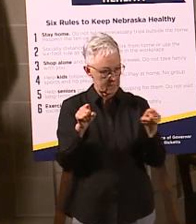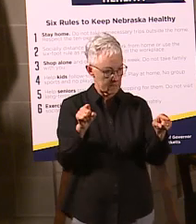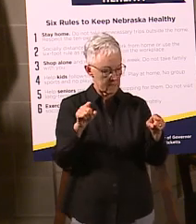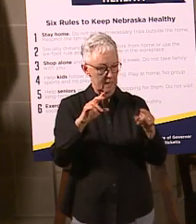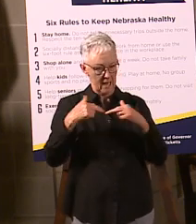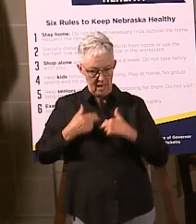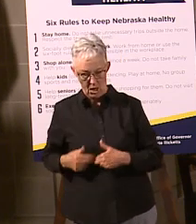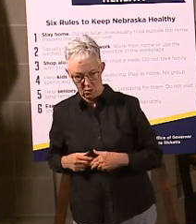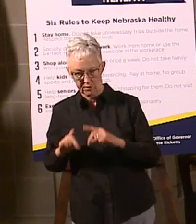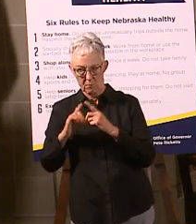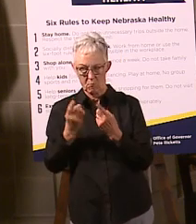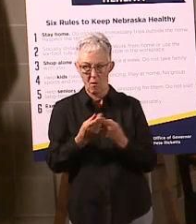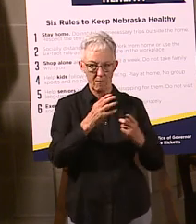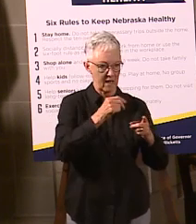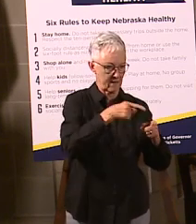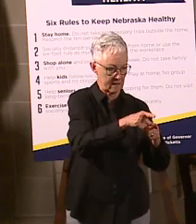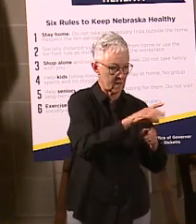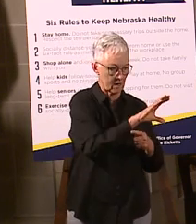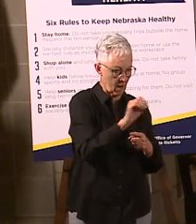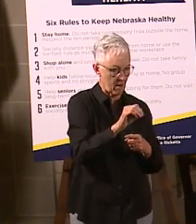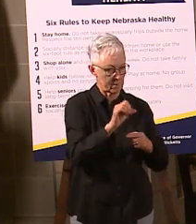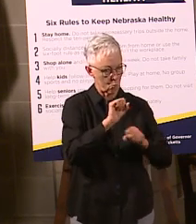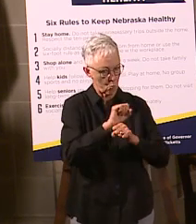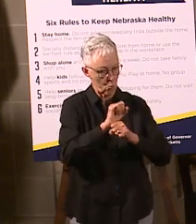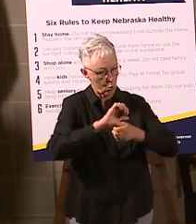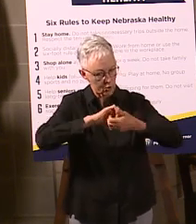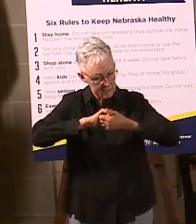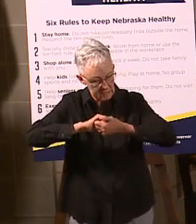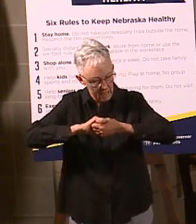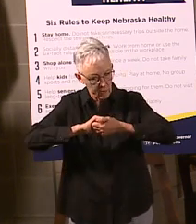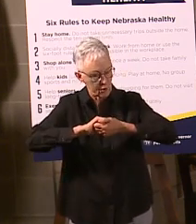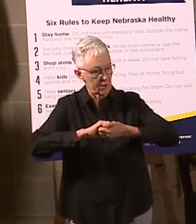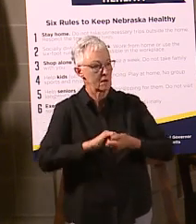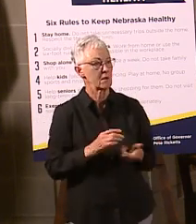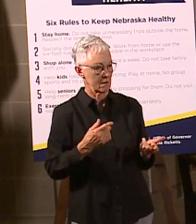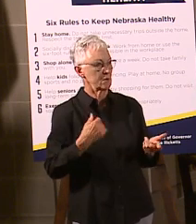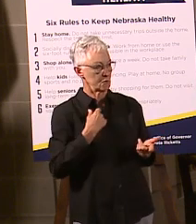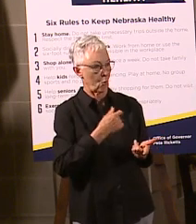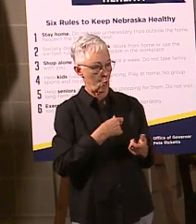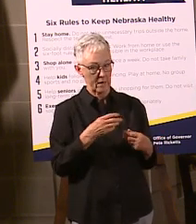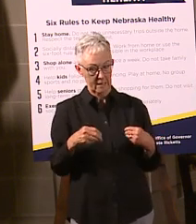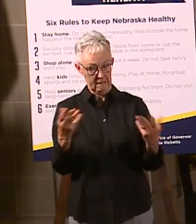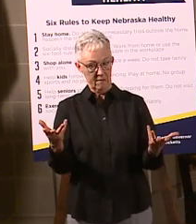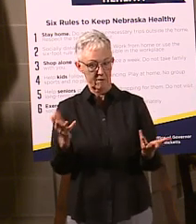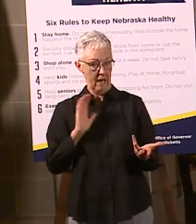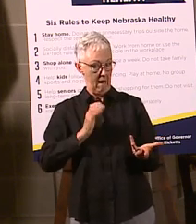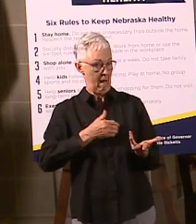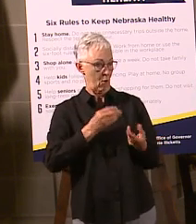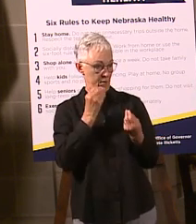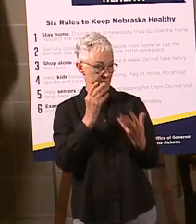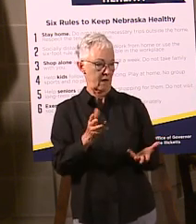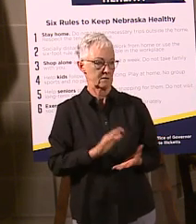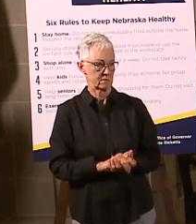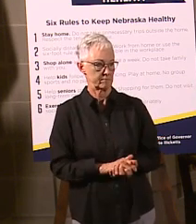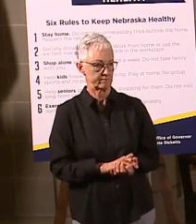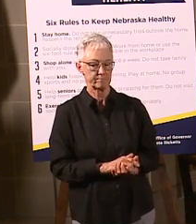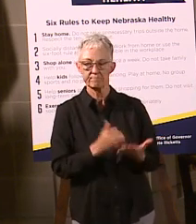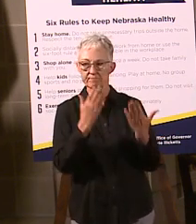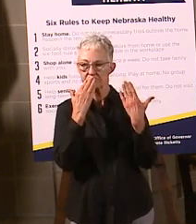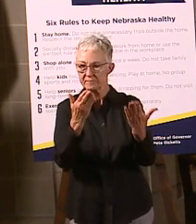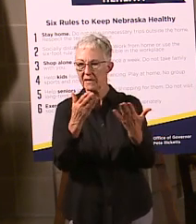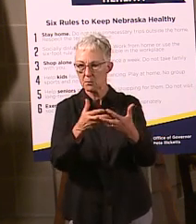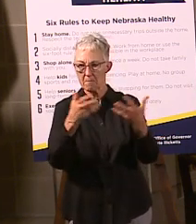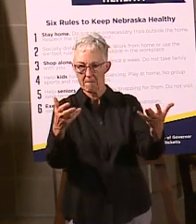directors are going to be making their own decisions. But people ask us for guidance. That's the guidance we gave. Well, again, folks, thank you very much.